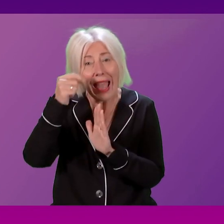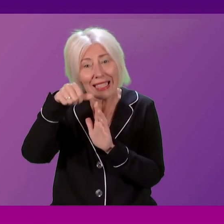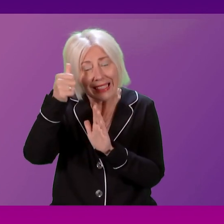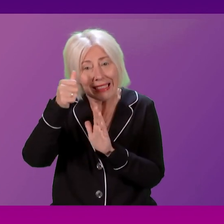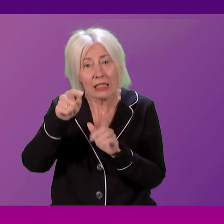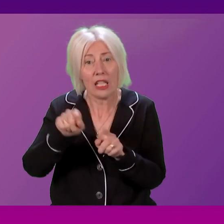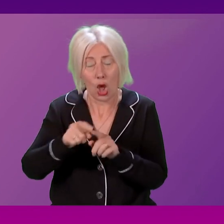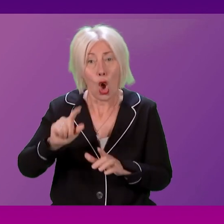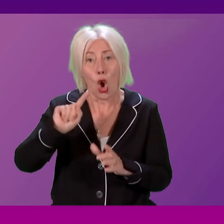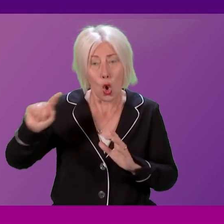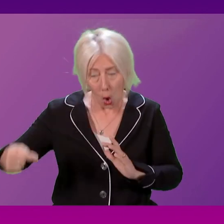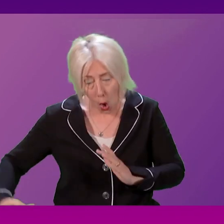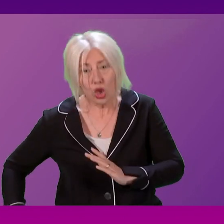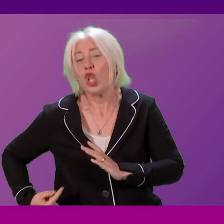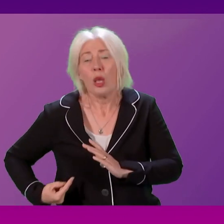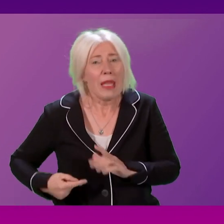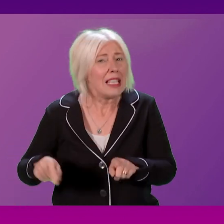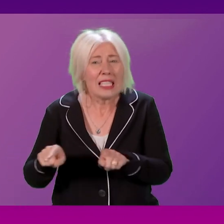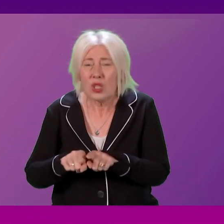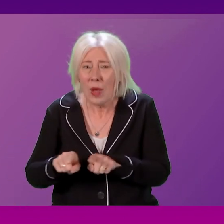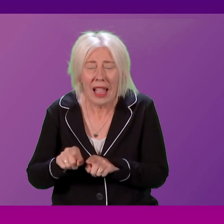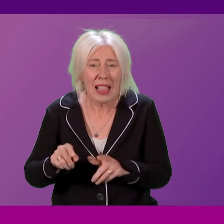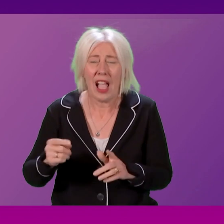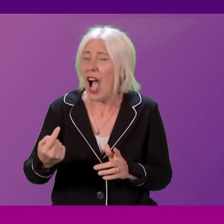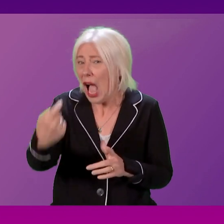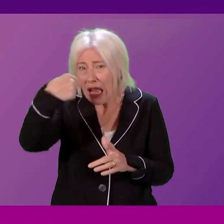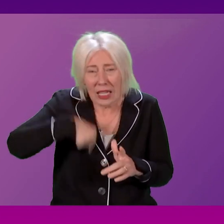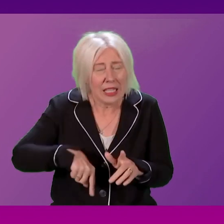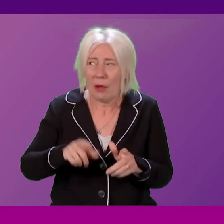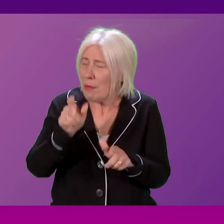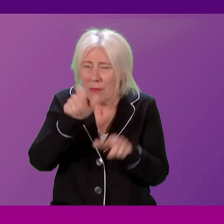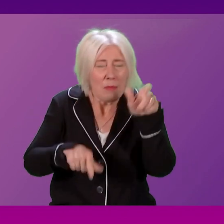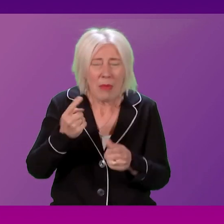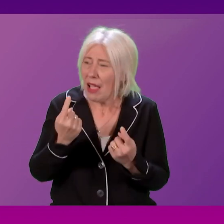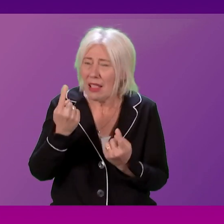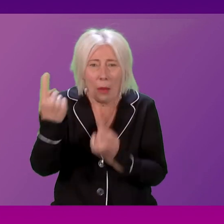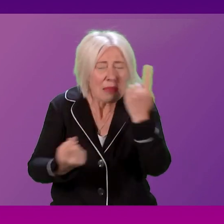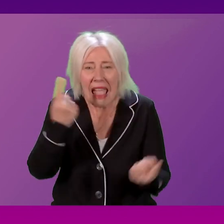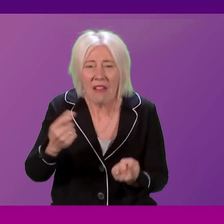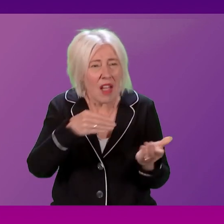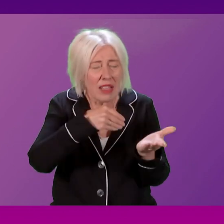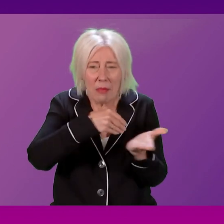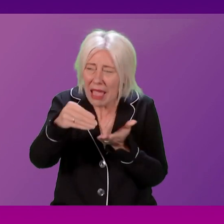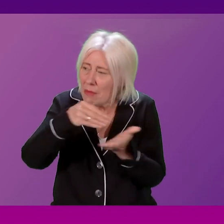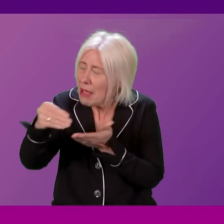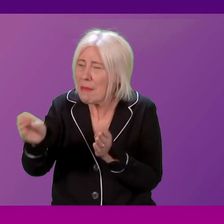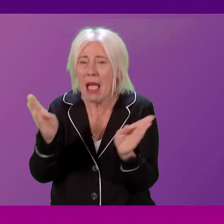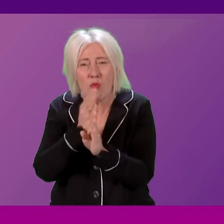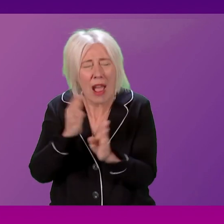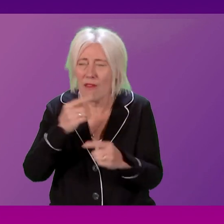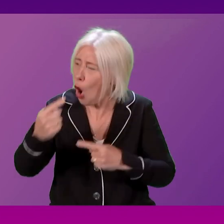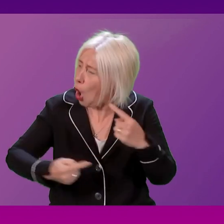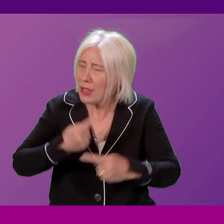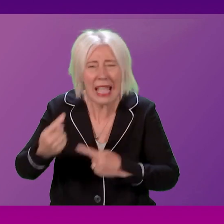colonoscopies. 2,055 endoscopies. 995 hernia repairs. And most shockingly of all,